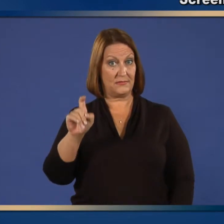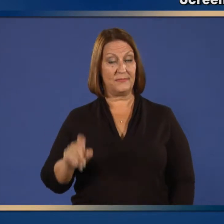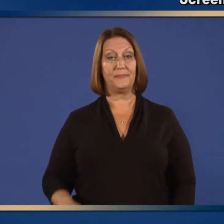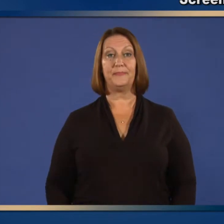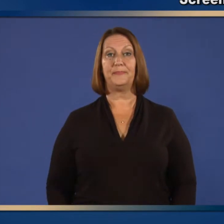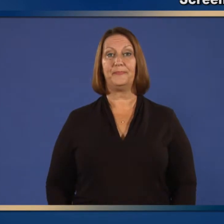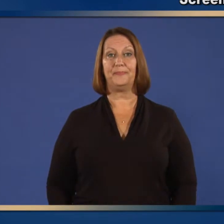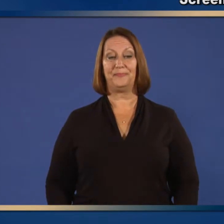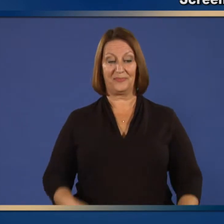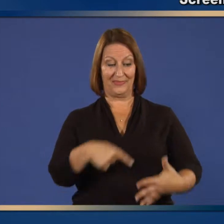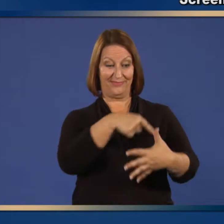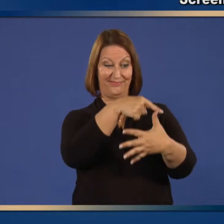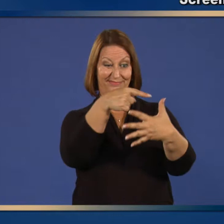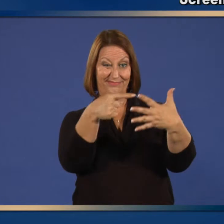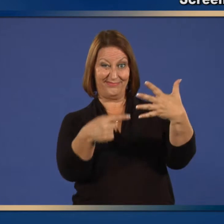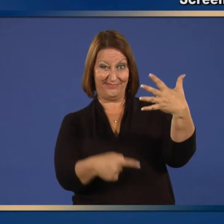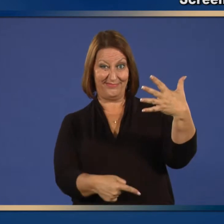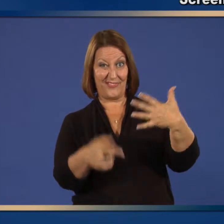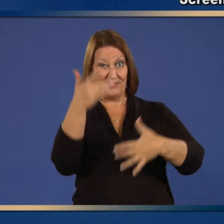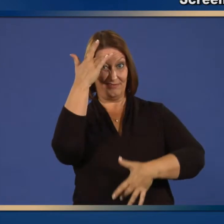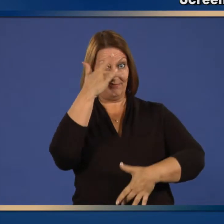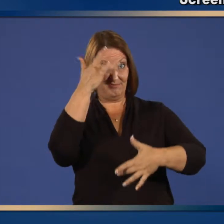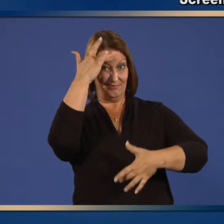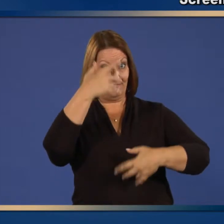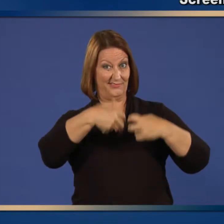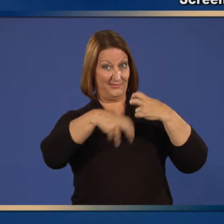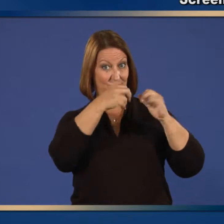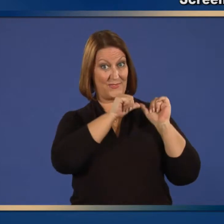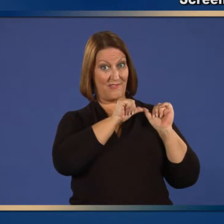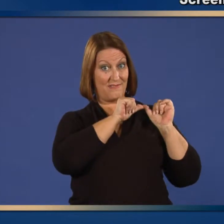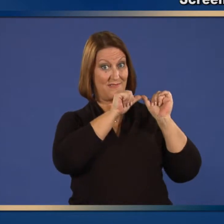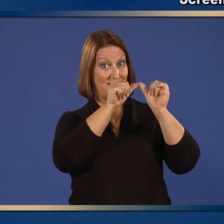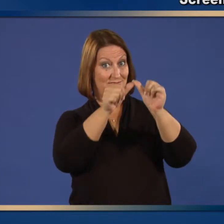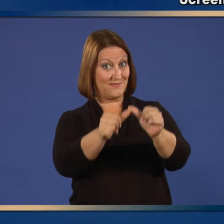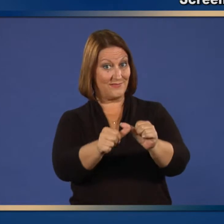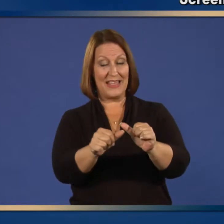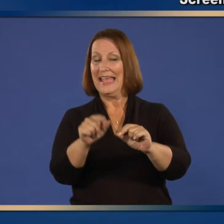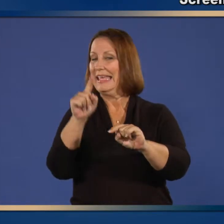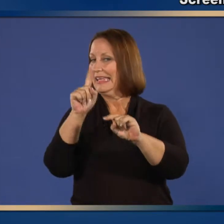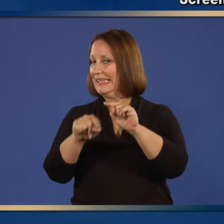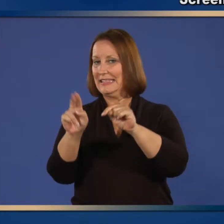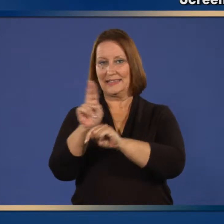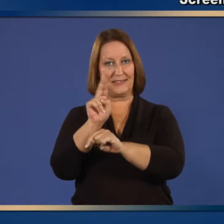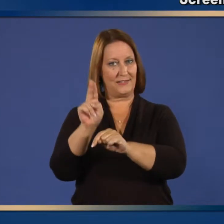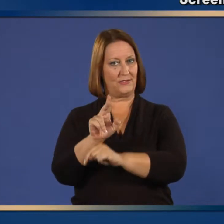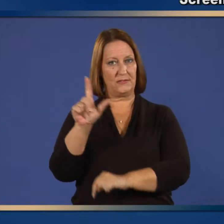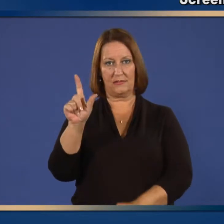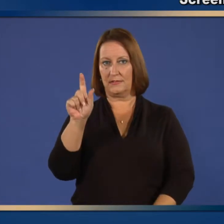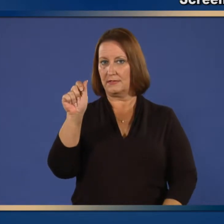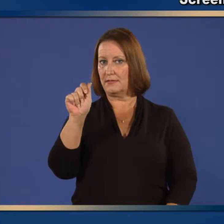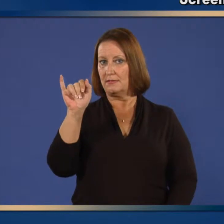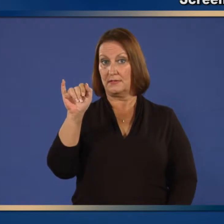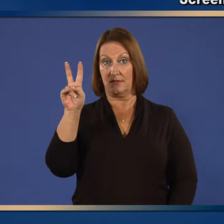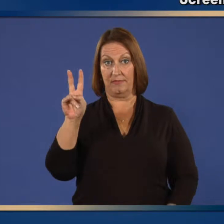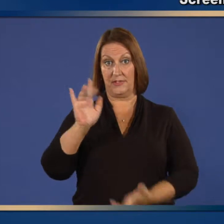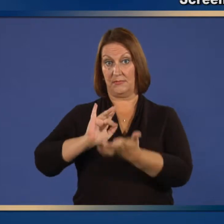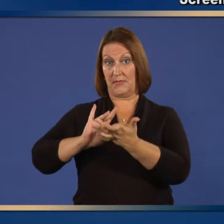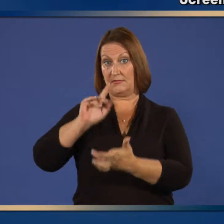Persons with any of these health conditions should not be given the LAIV. 11.